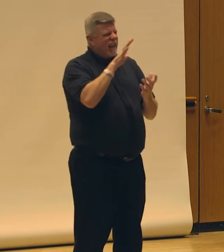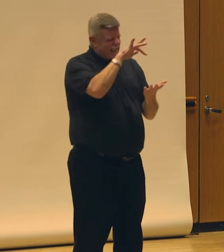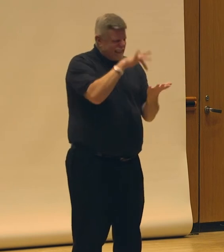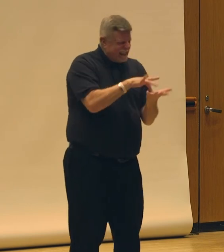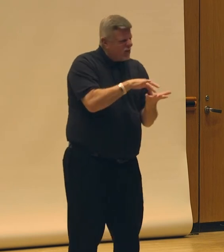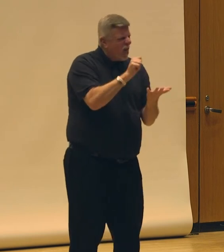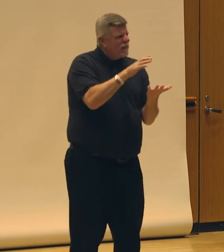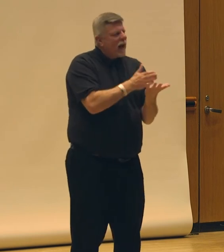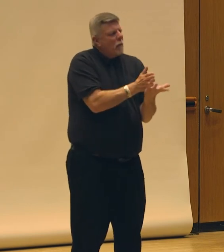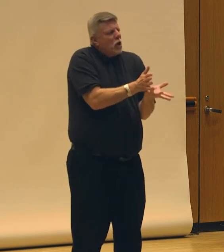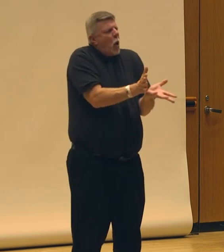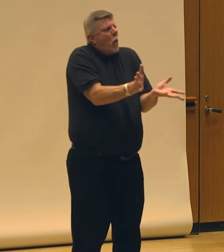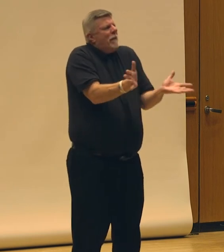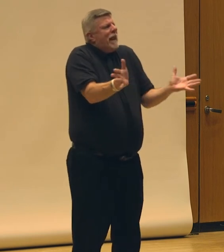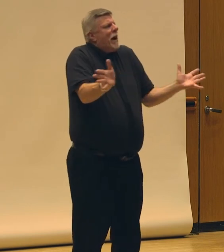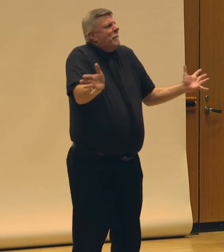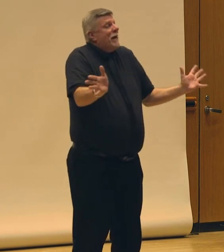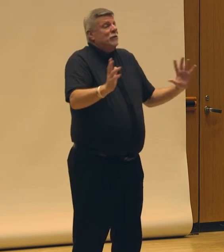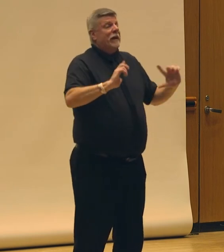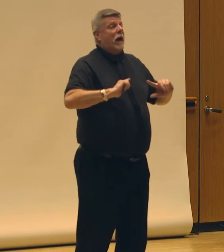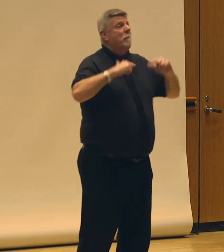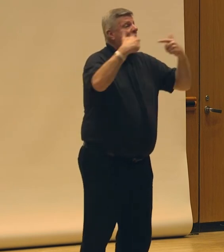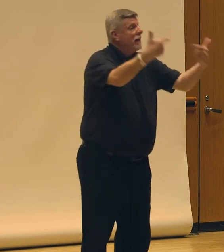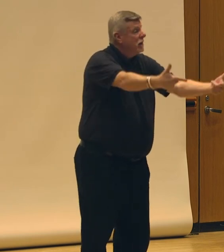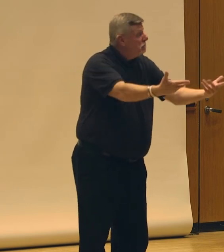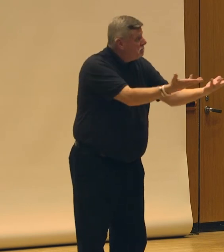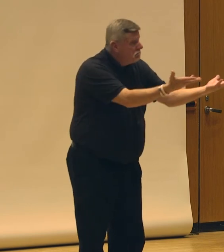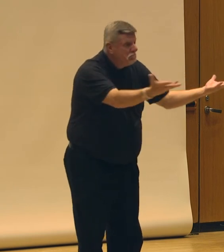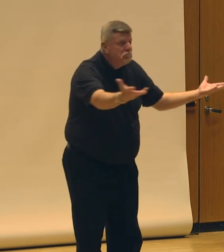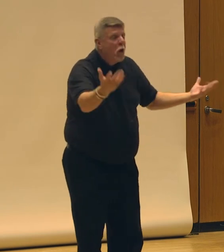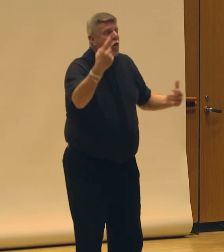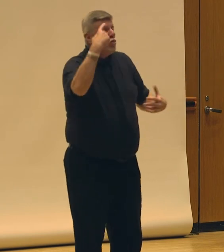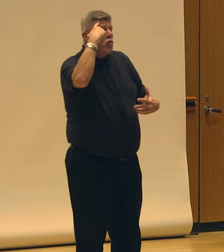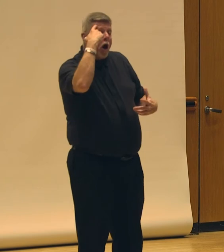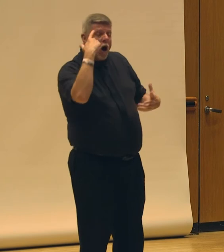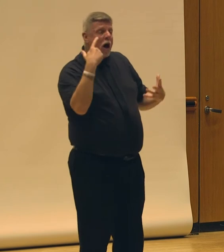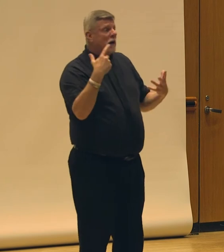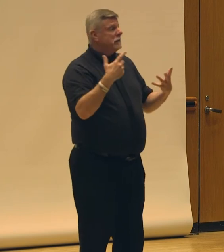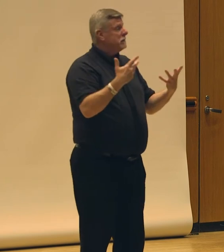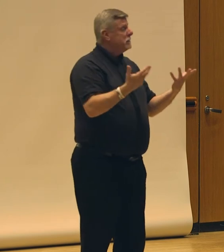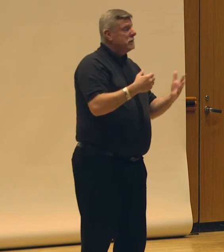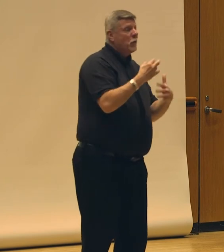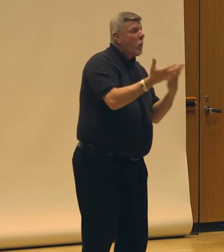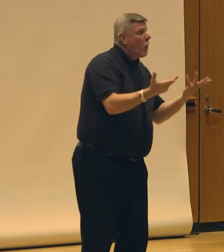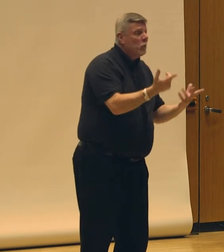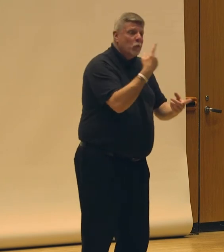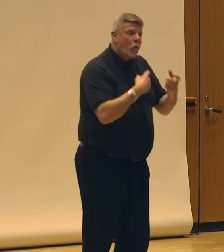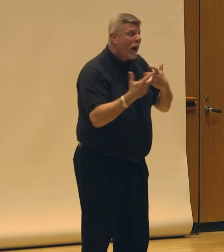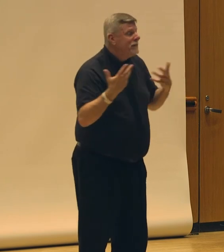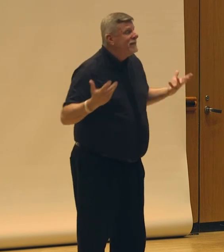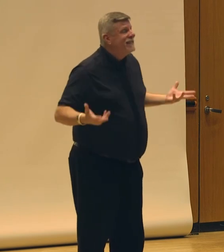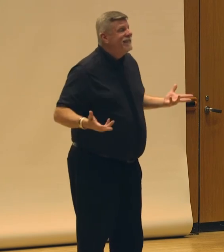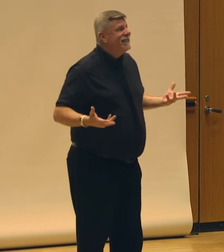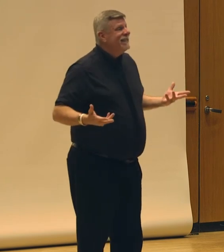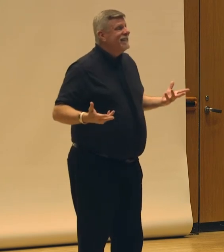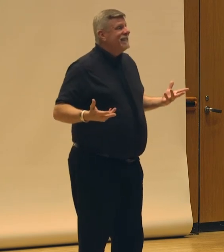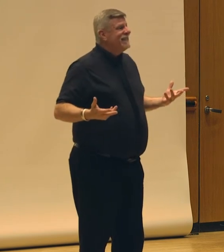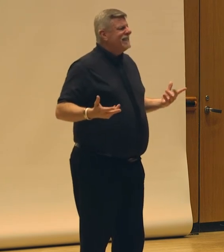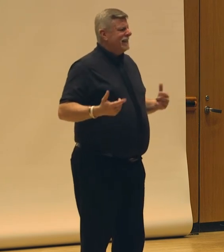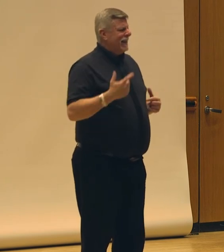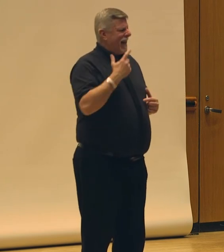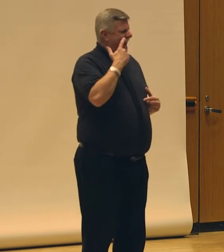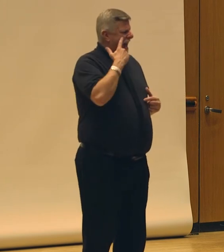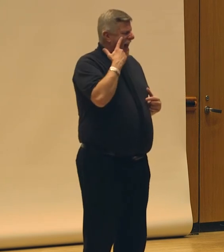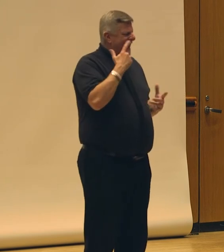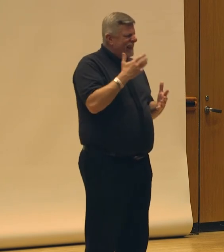bit. So with that, I want to turn it back to you all and see if you have thoughts on that or anything else or just questions. And especially, I think there's a